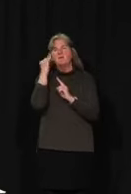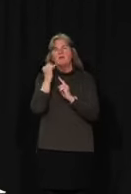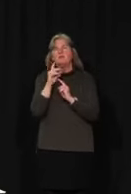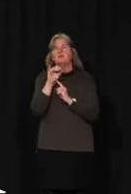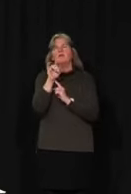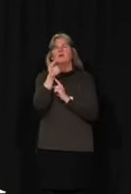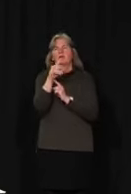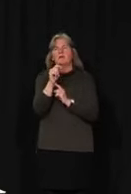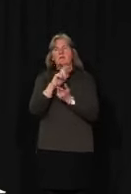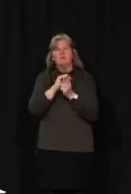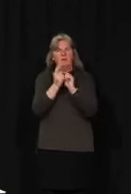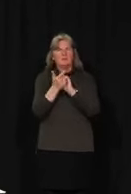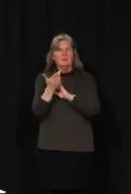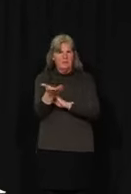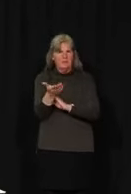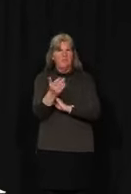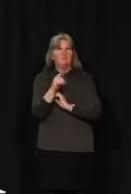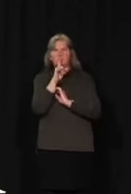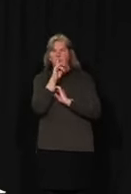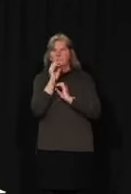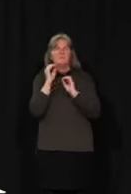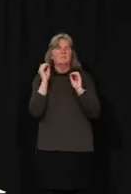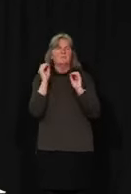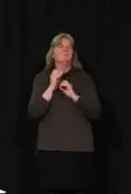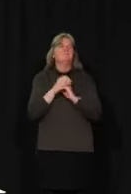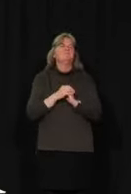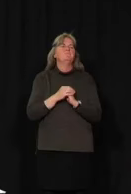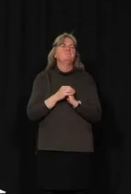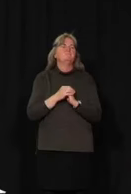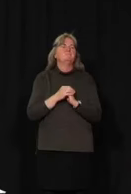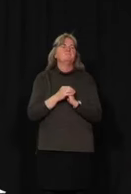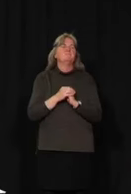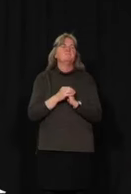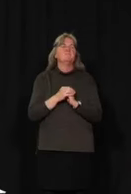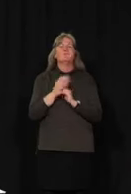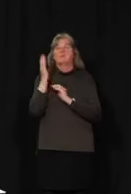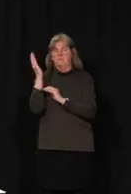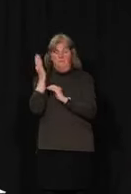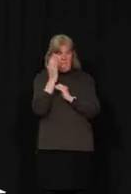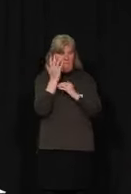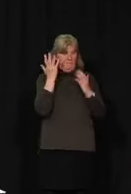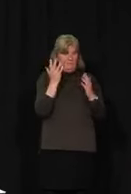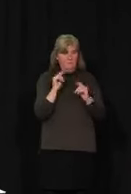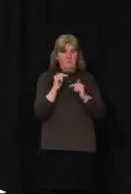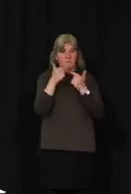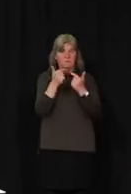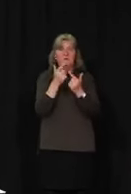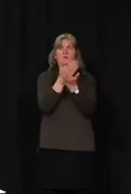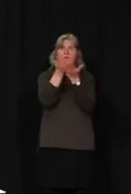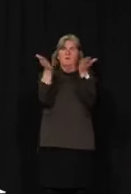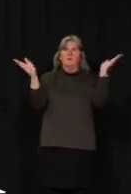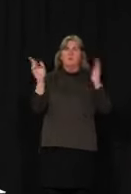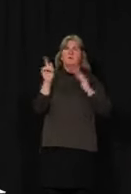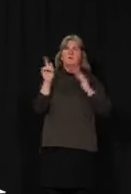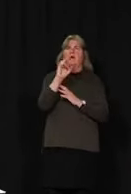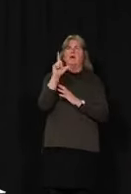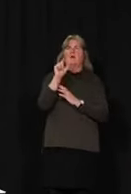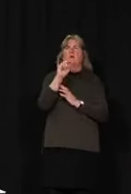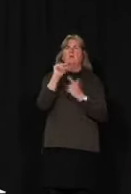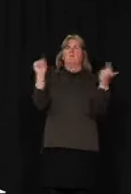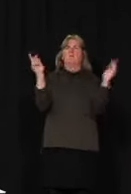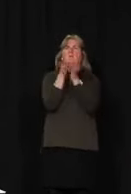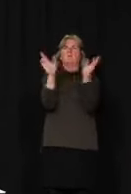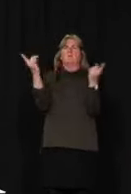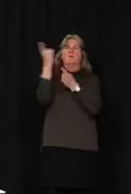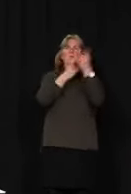translate those questions for those who do not speak French. Following this presentation, we will go to the virtual town hall. Thank you. Premier Silver?